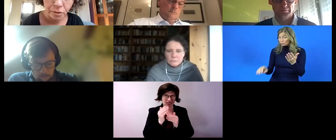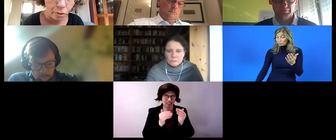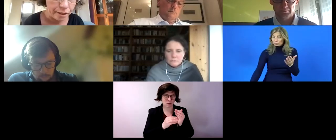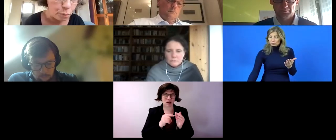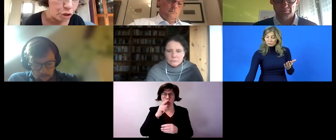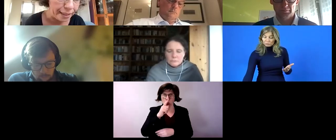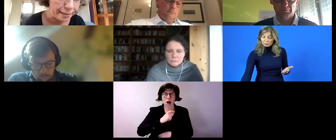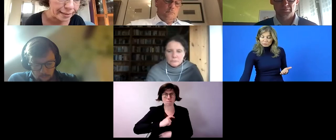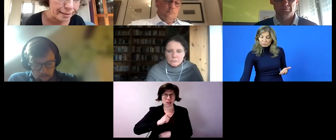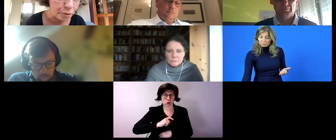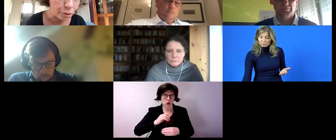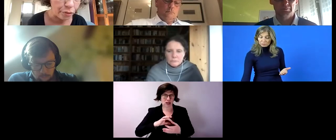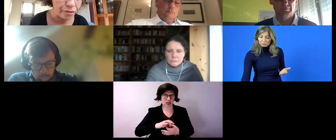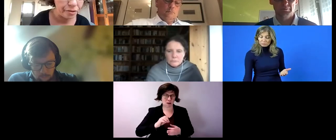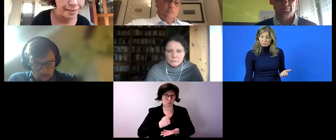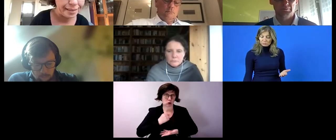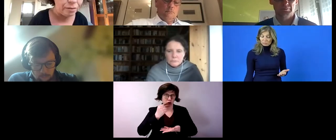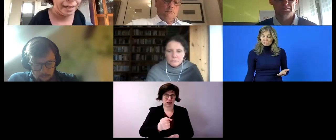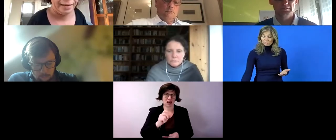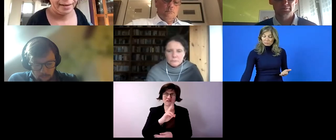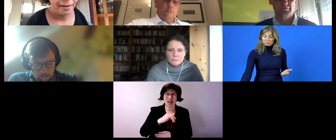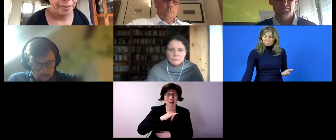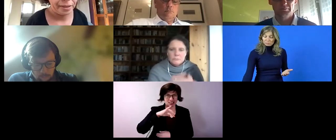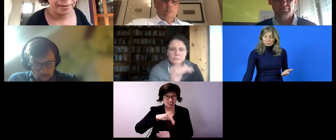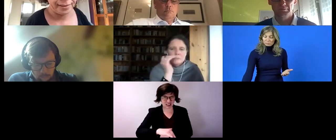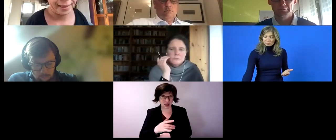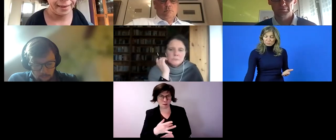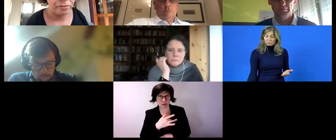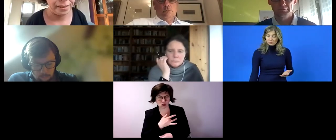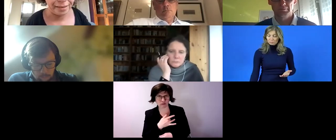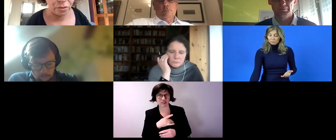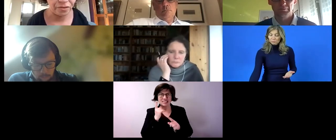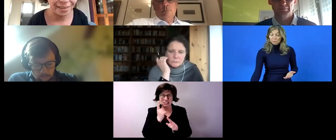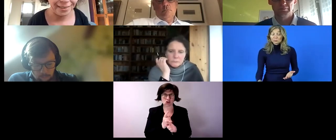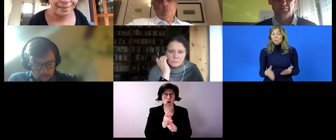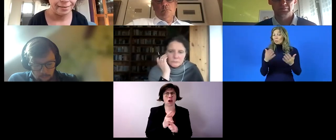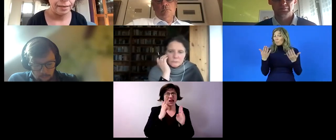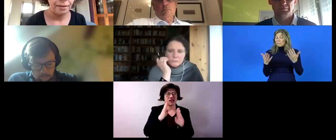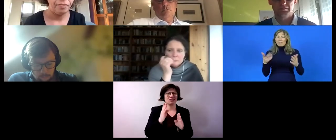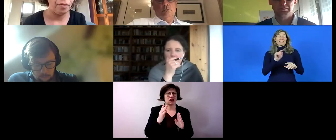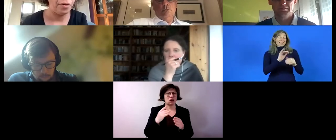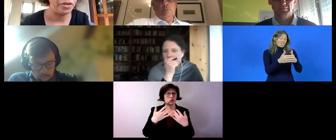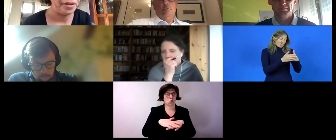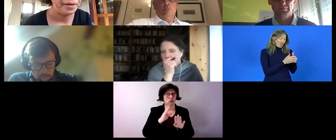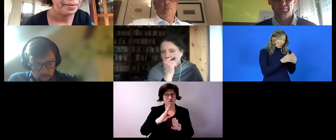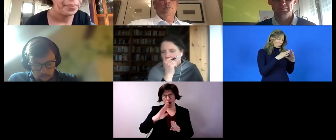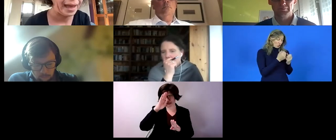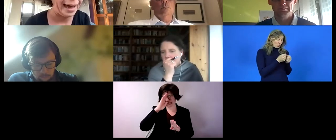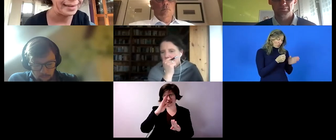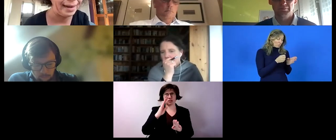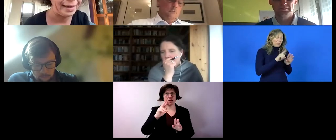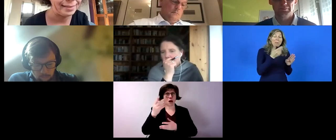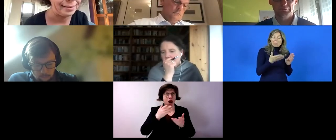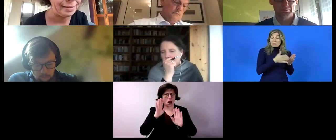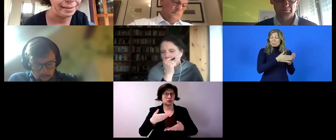uh beyond the sheltered workshop uh system but this is also only possible with a